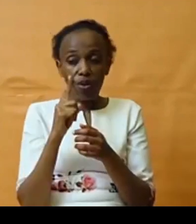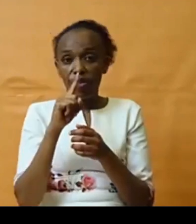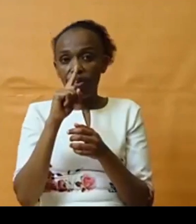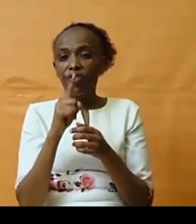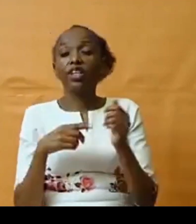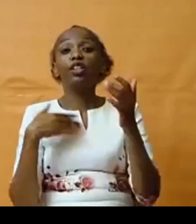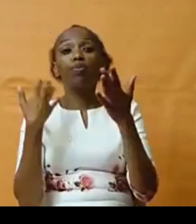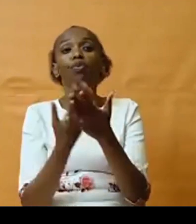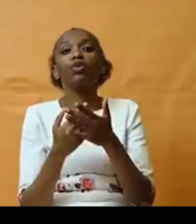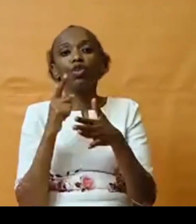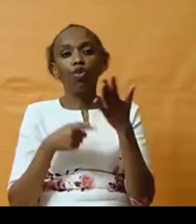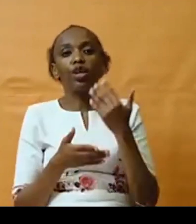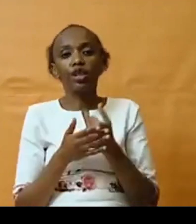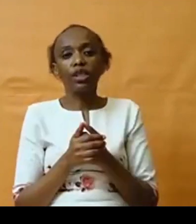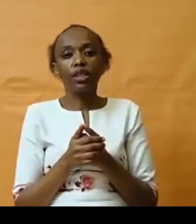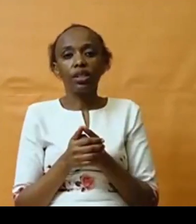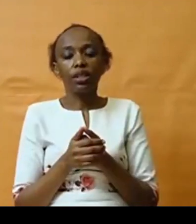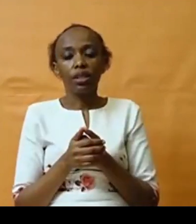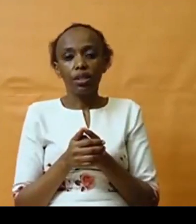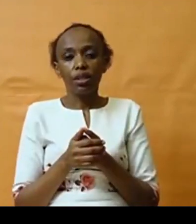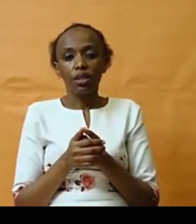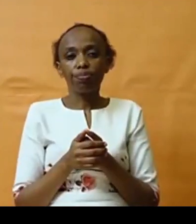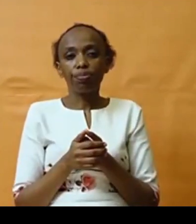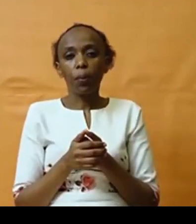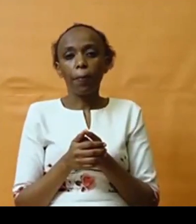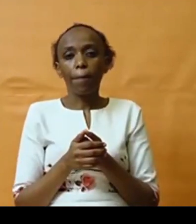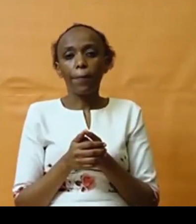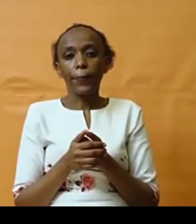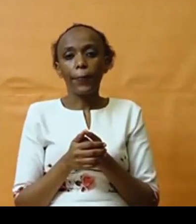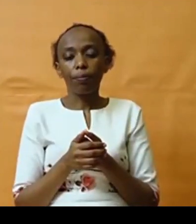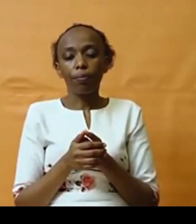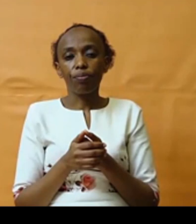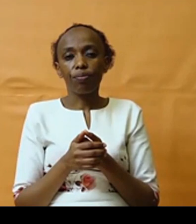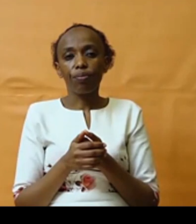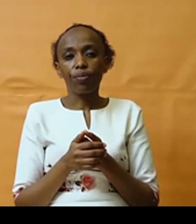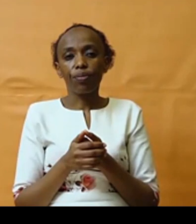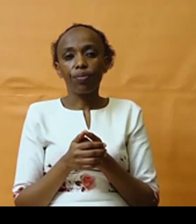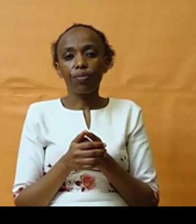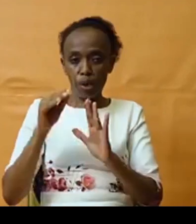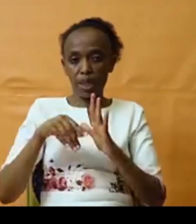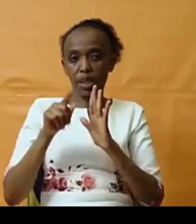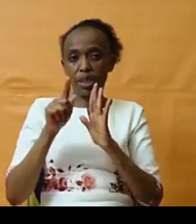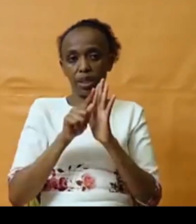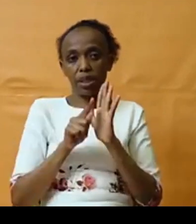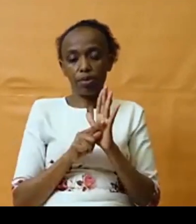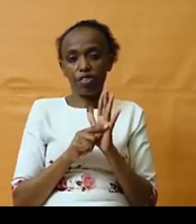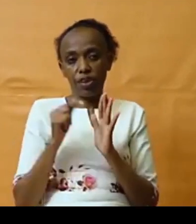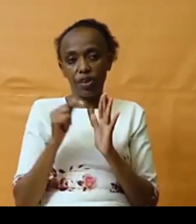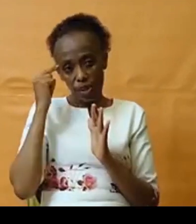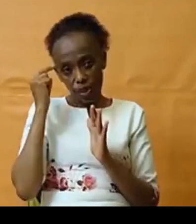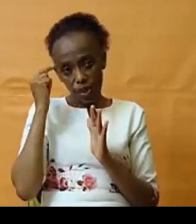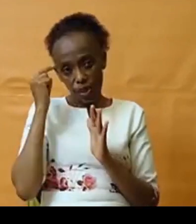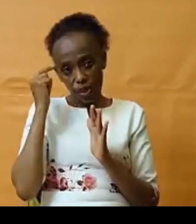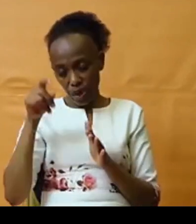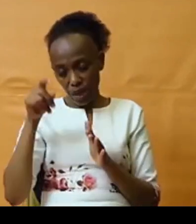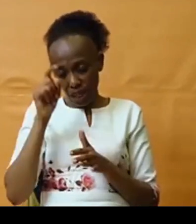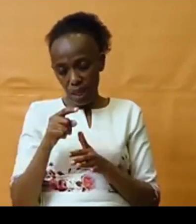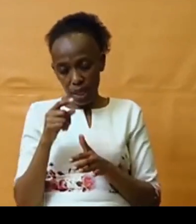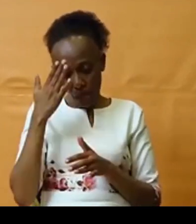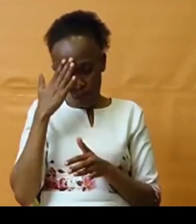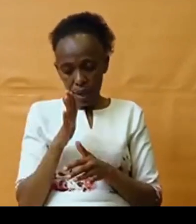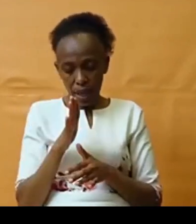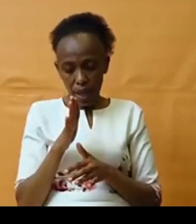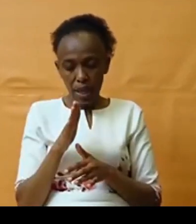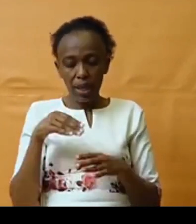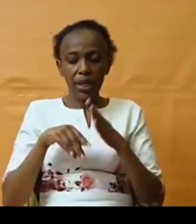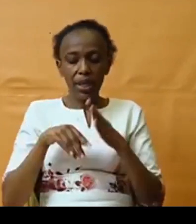to really push back in terms of, I think we should be really cautious in terms of